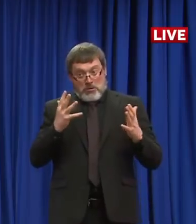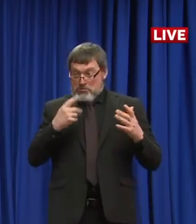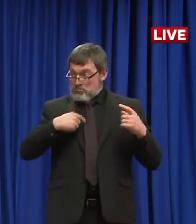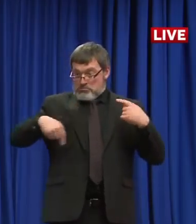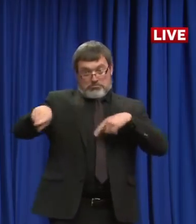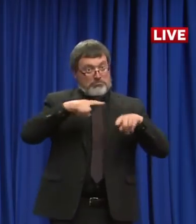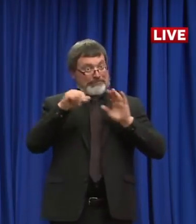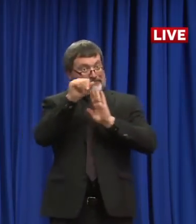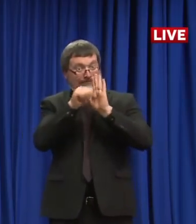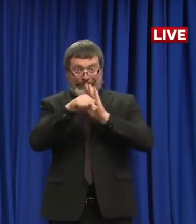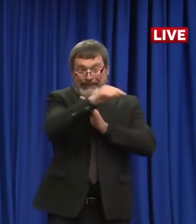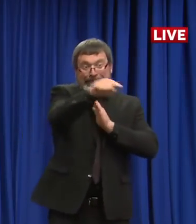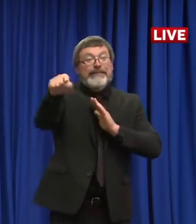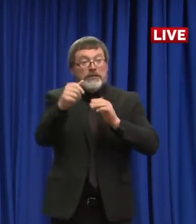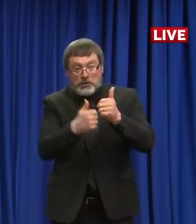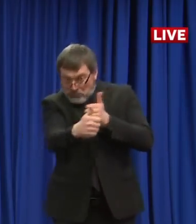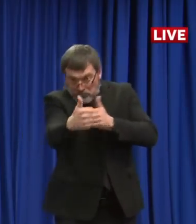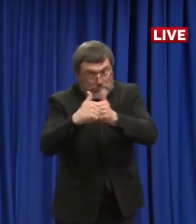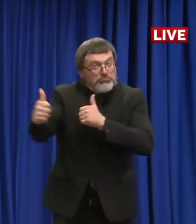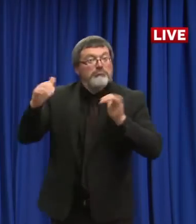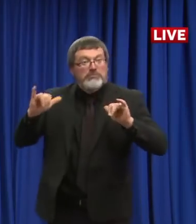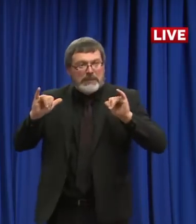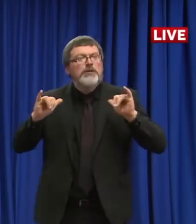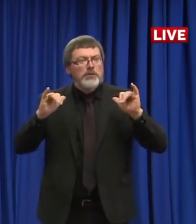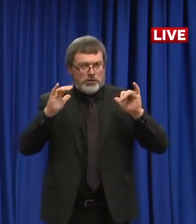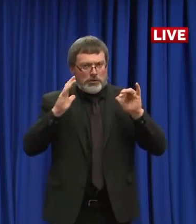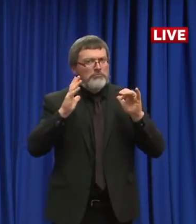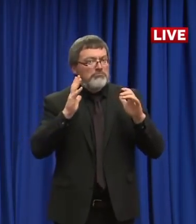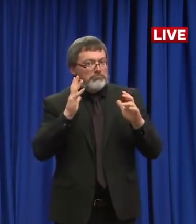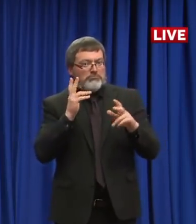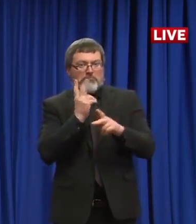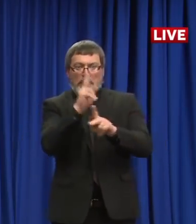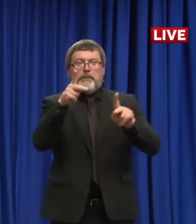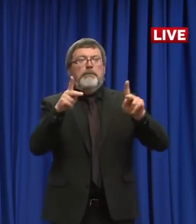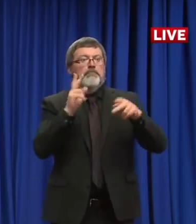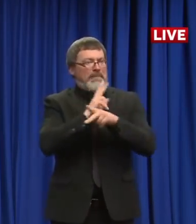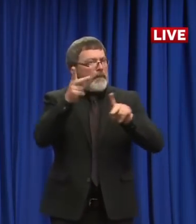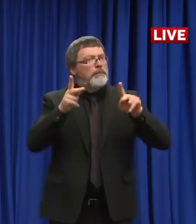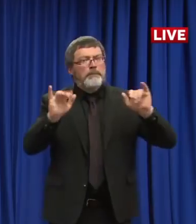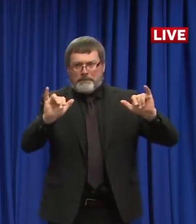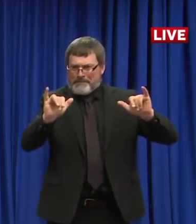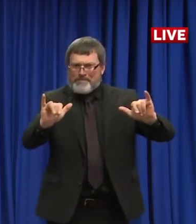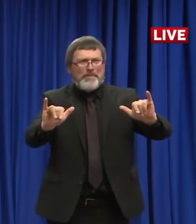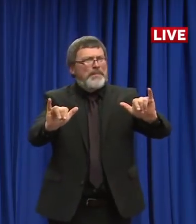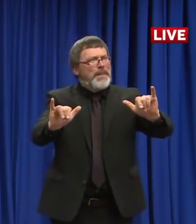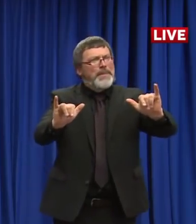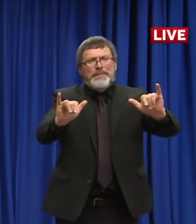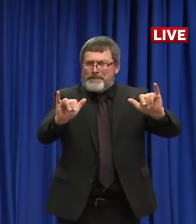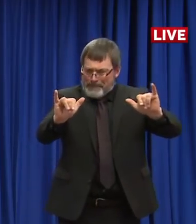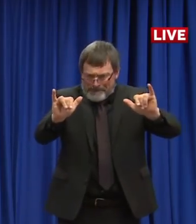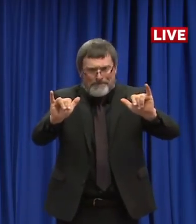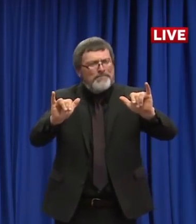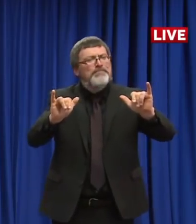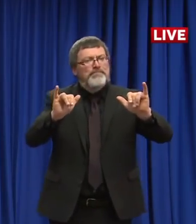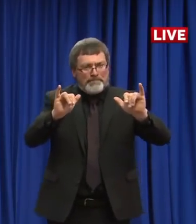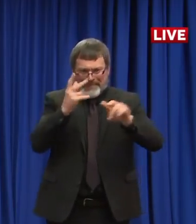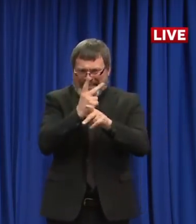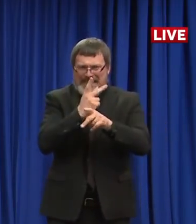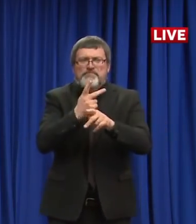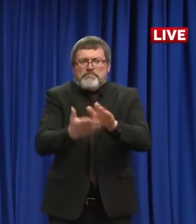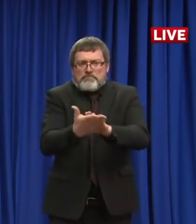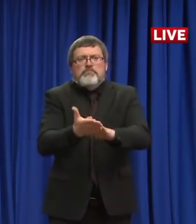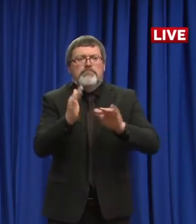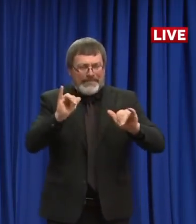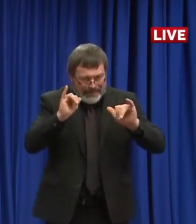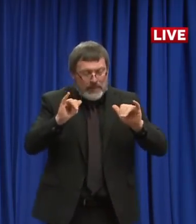Now is still the critical time for everybody to continue to take steps to protect one another, especially those who are most vulnerable